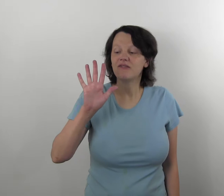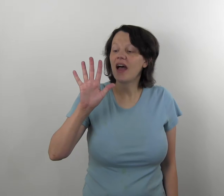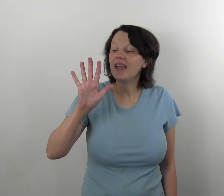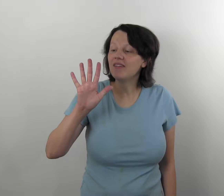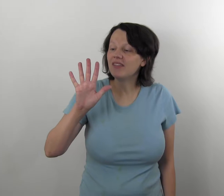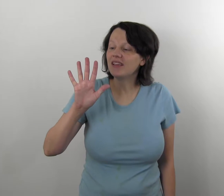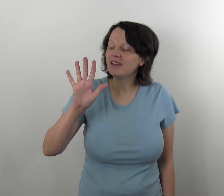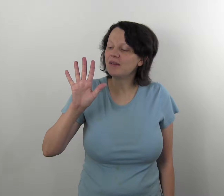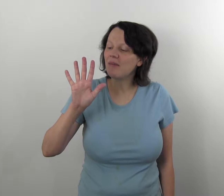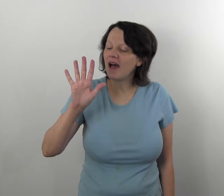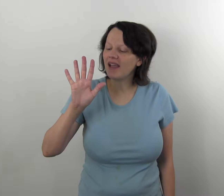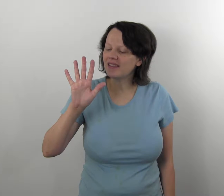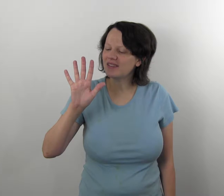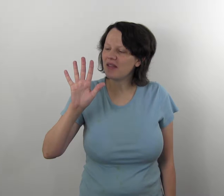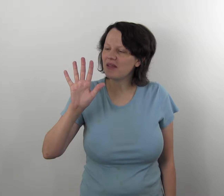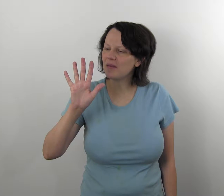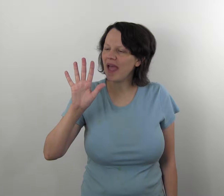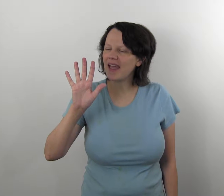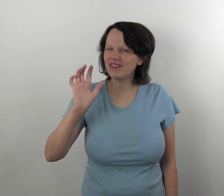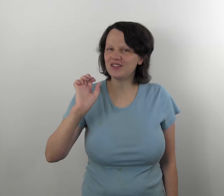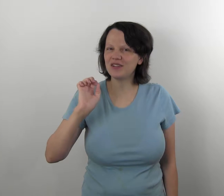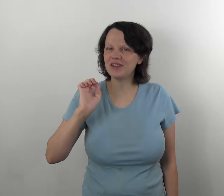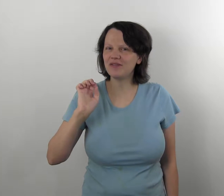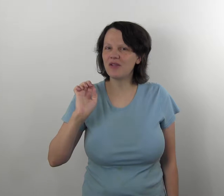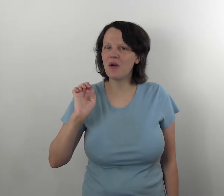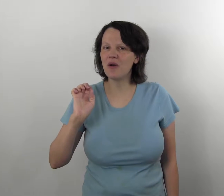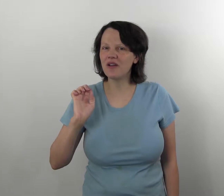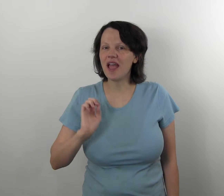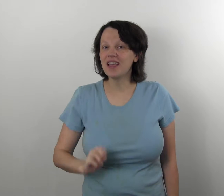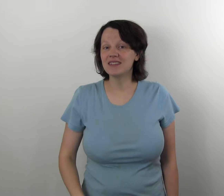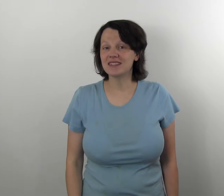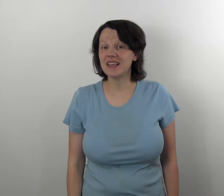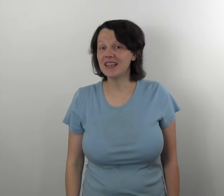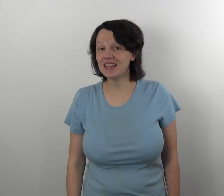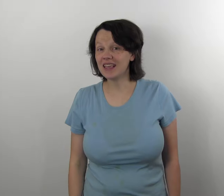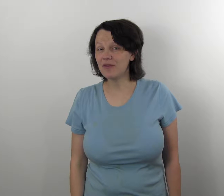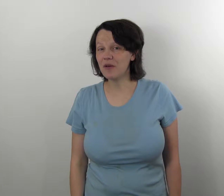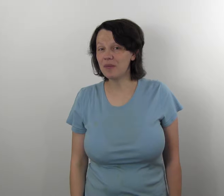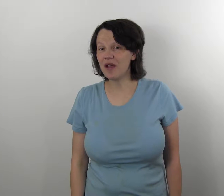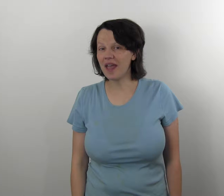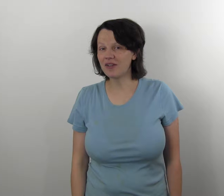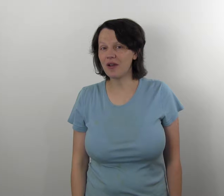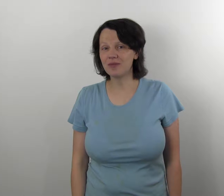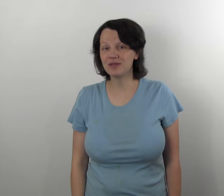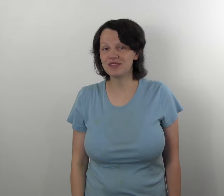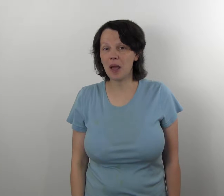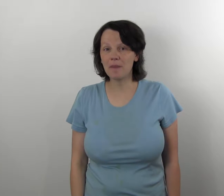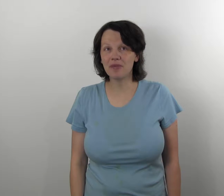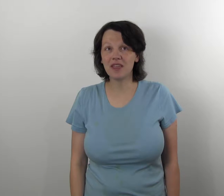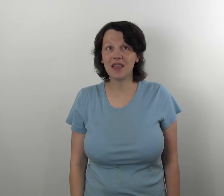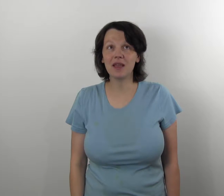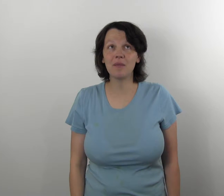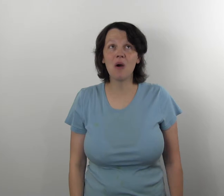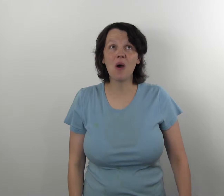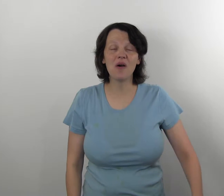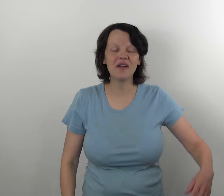Five little mice on the pantry floor Seeking for breadcrumbs or something more